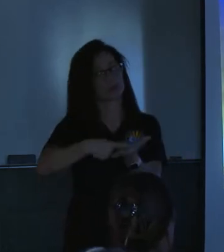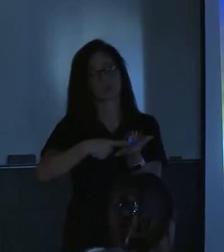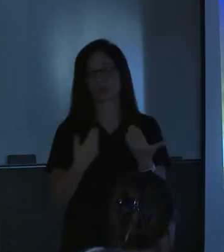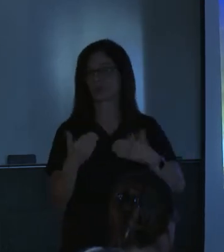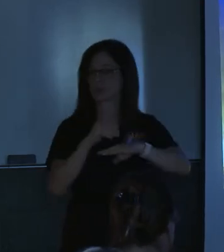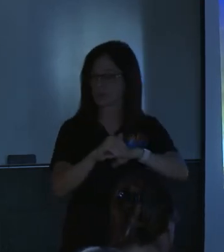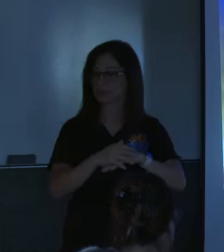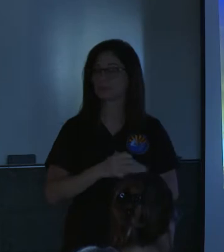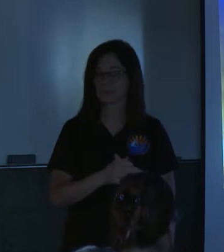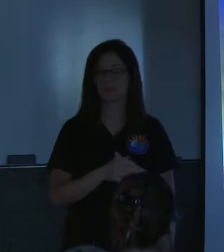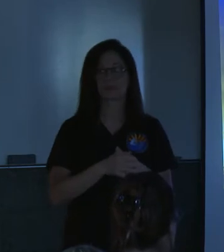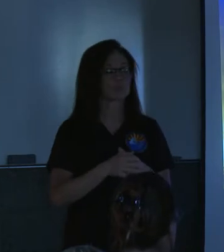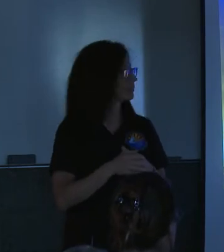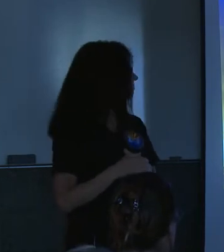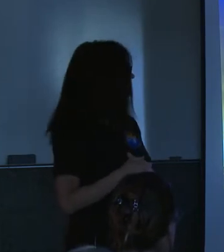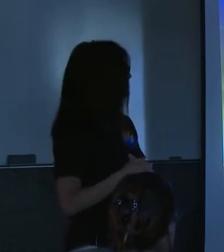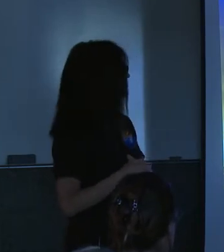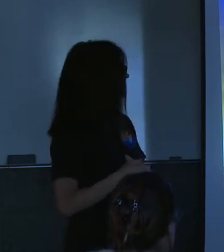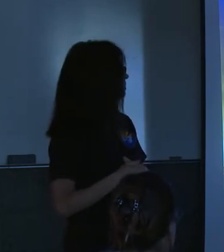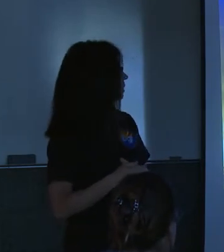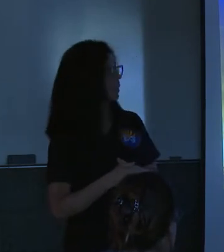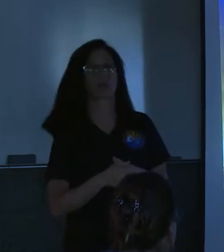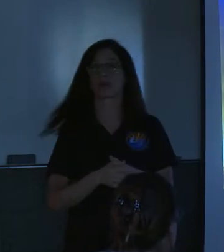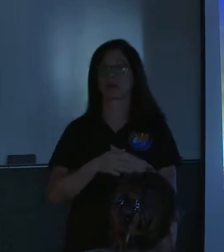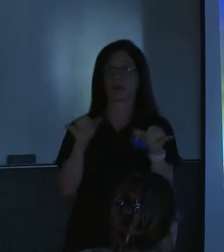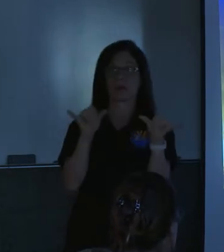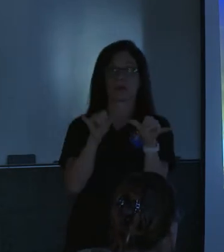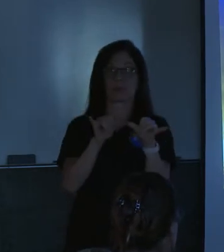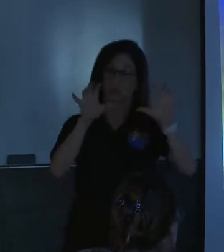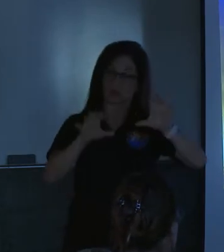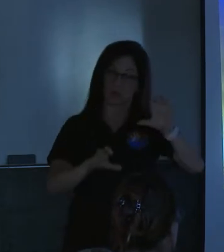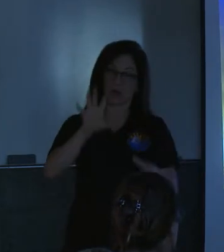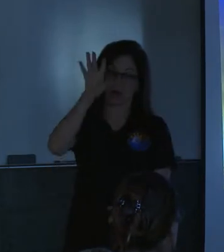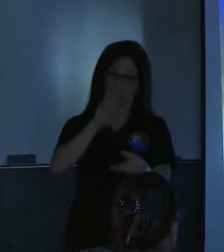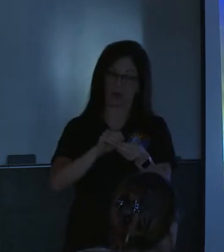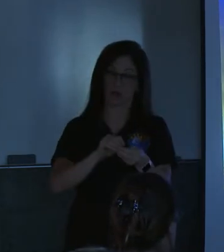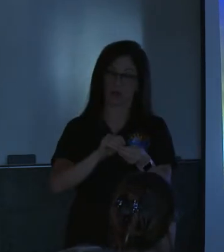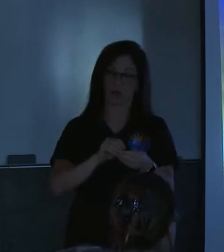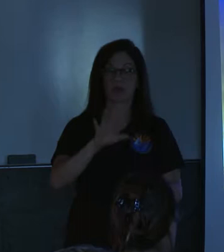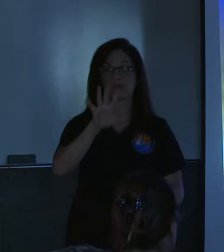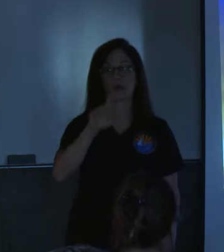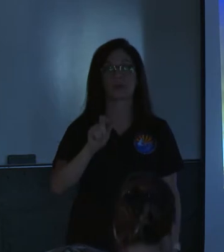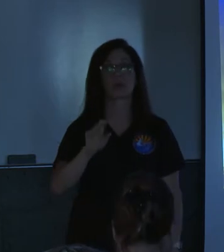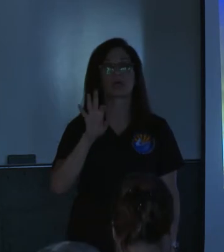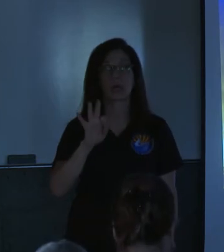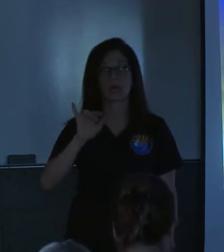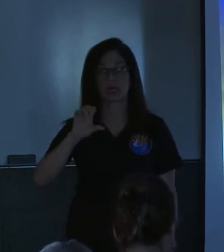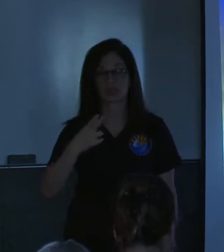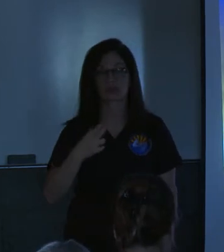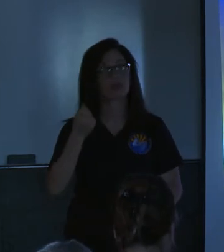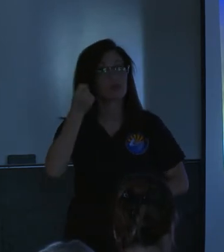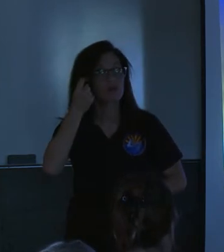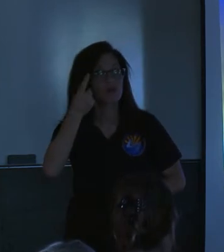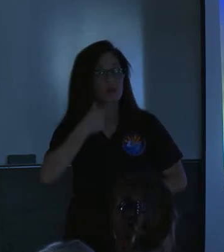tonight next uh the measured storm total rainfall was up to 5.9 inches keep in mind